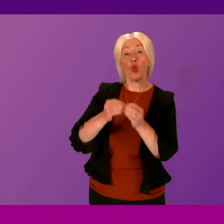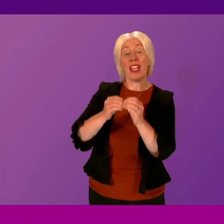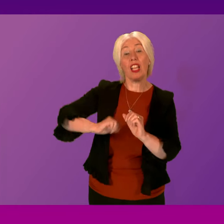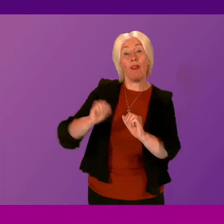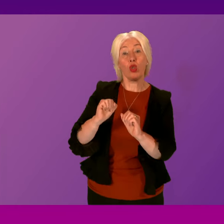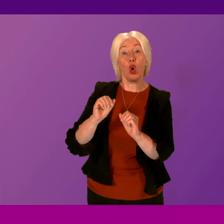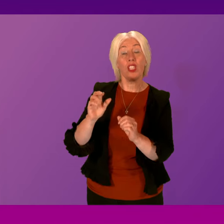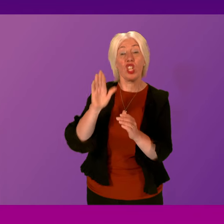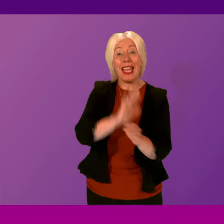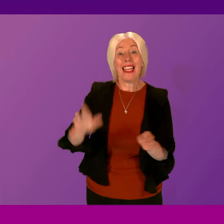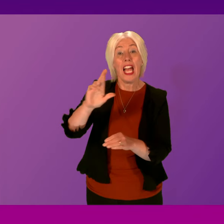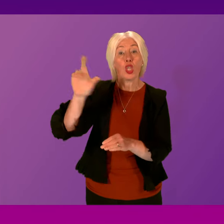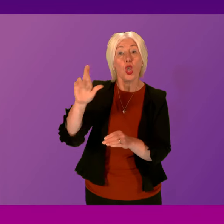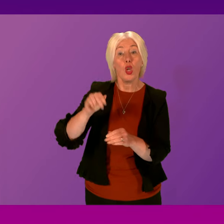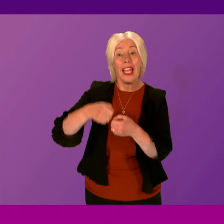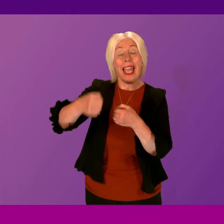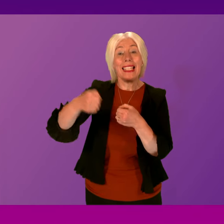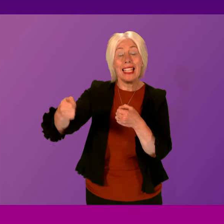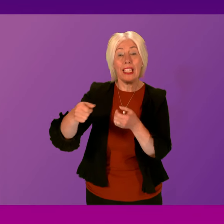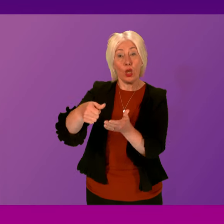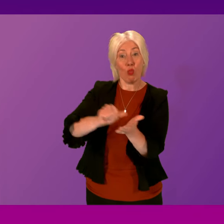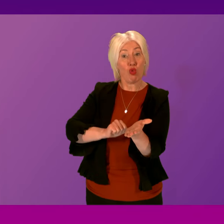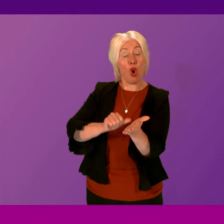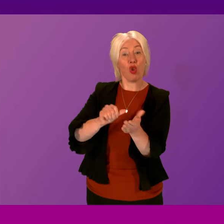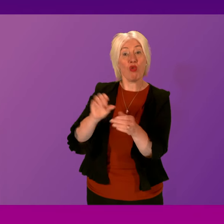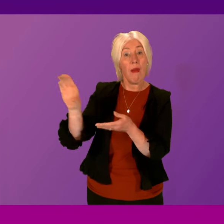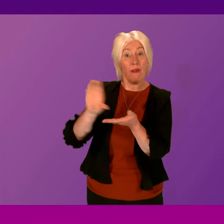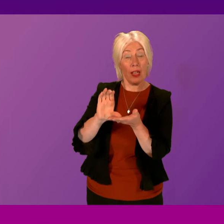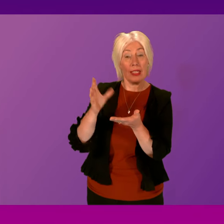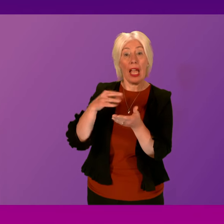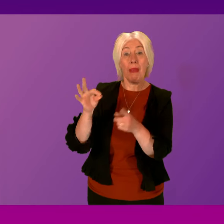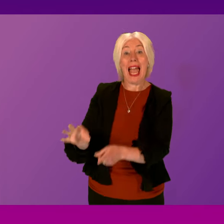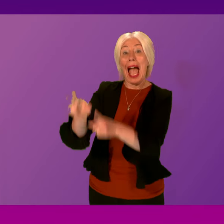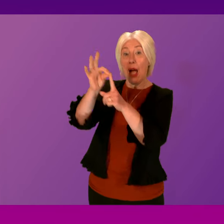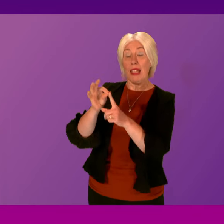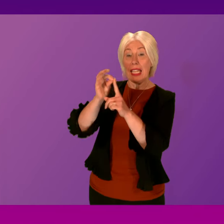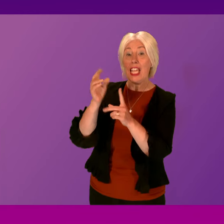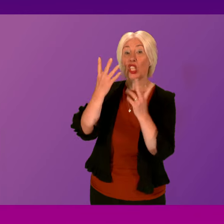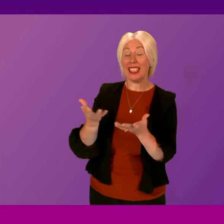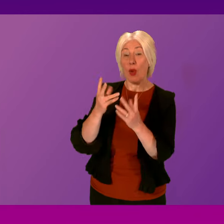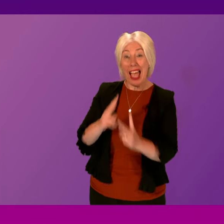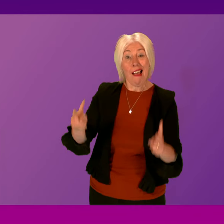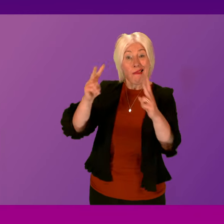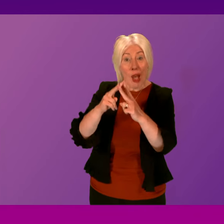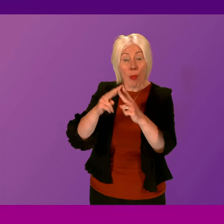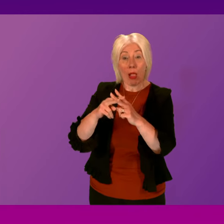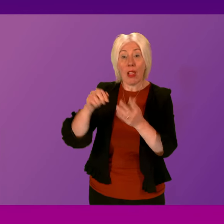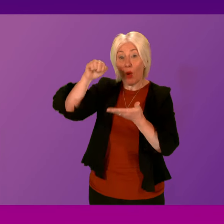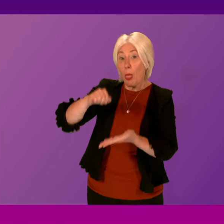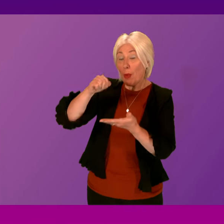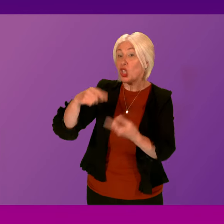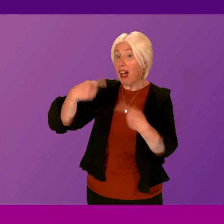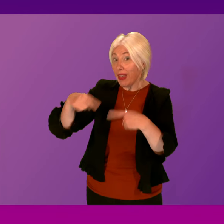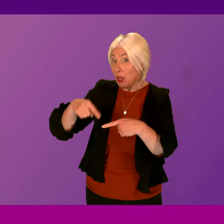National Lottery Extended Programme Fund has received applications equating to double the available budget